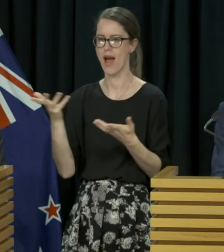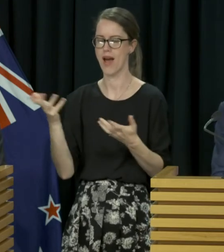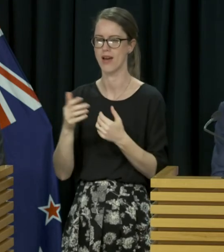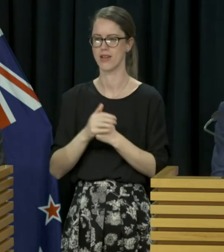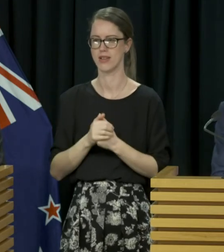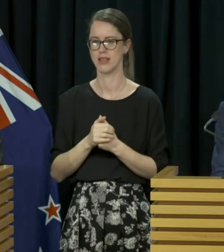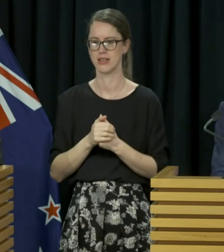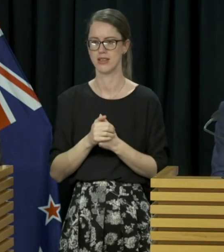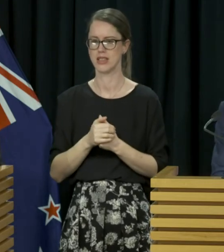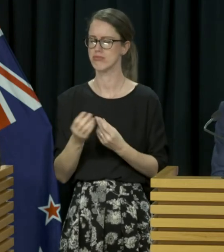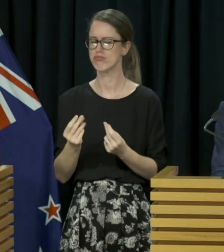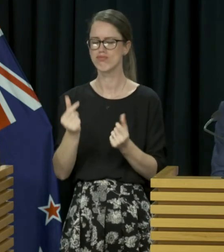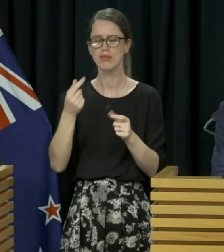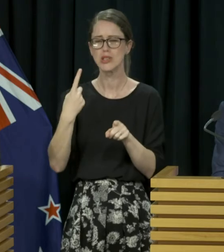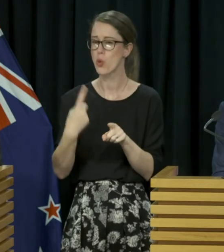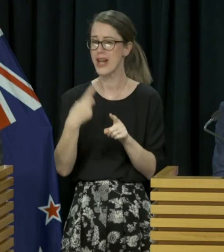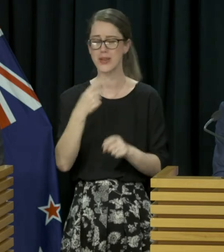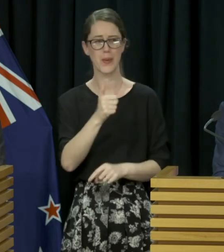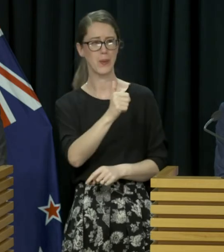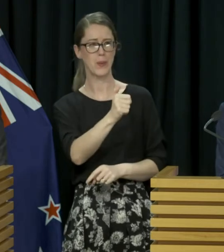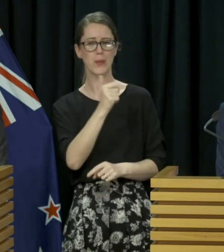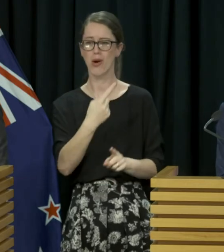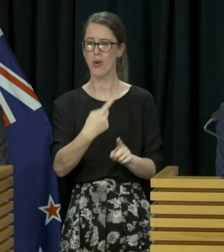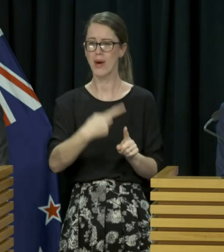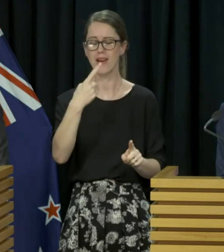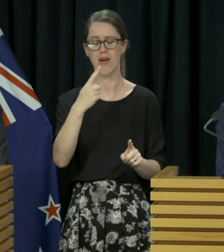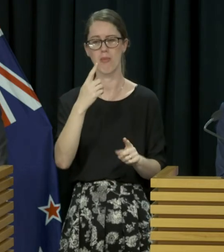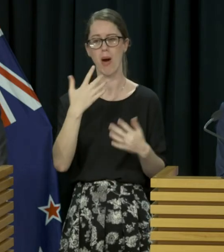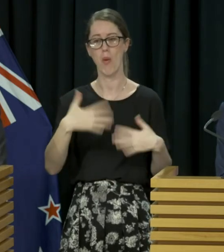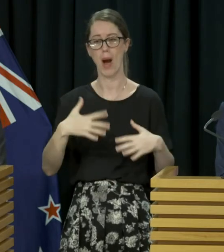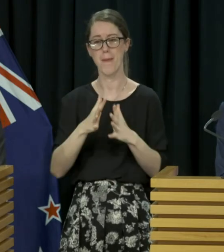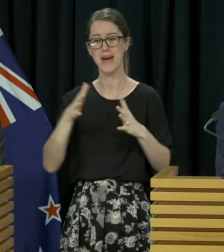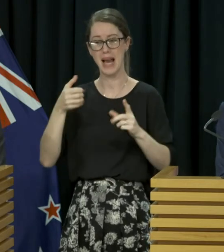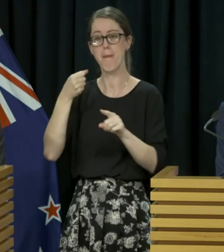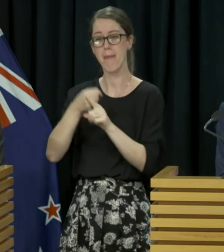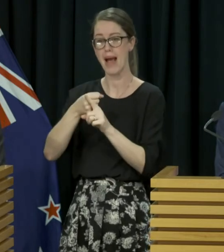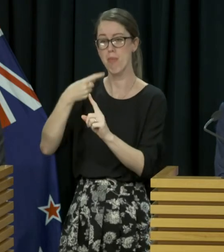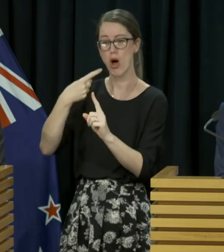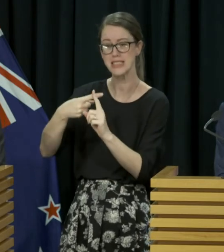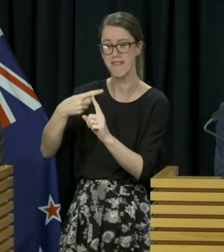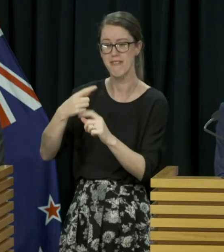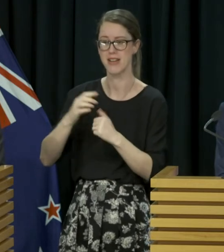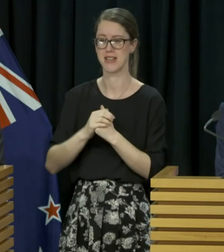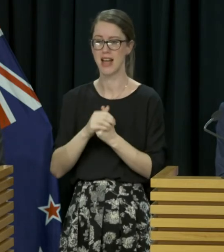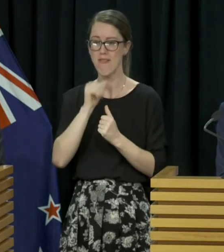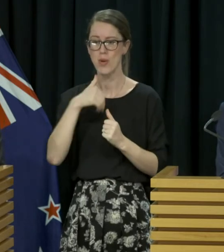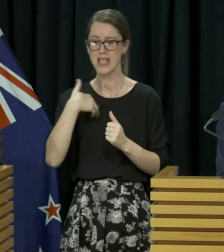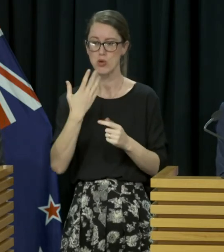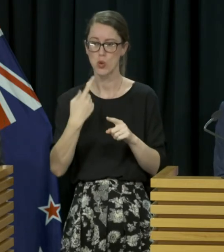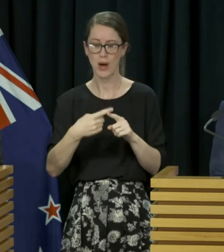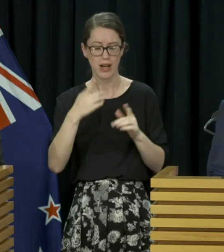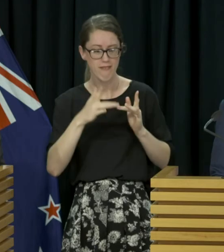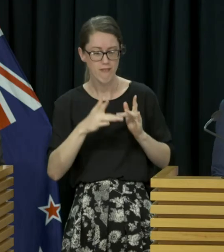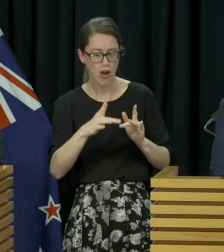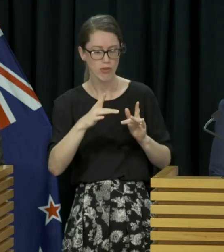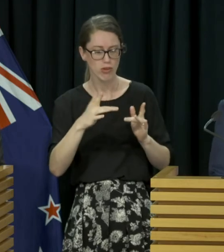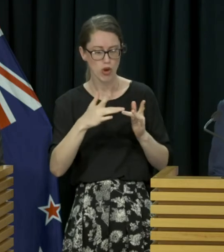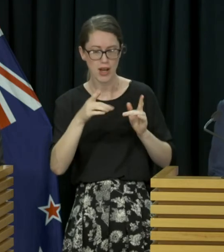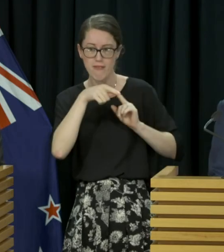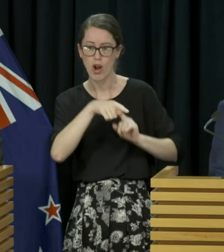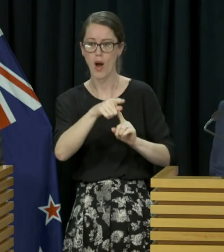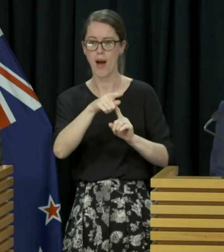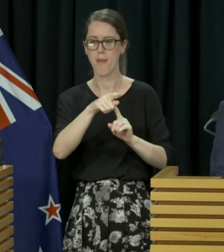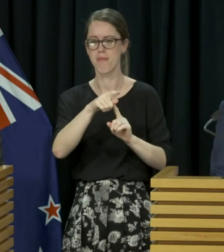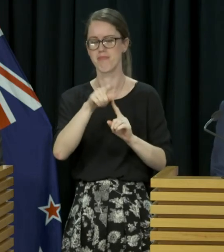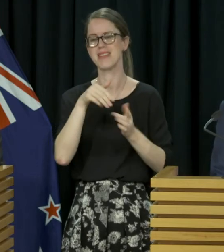takes a few seconds to scan in, but it can make a huge difference if you need to be contacted about potential exposure